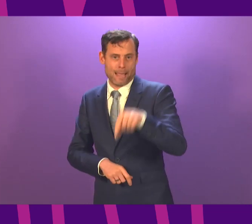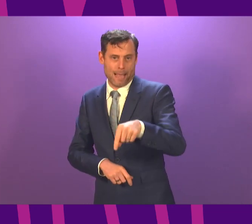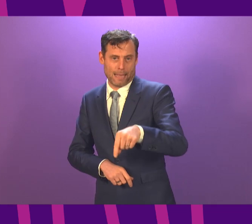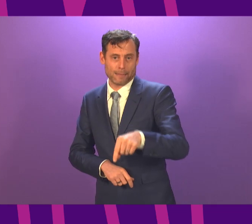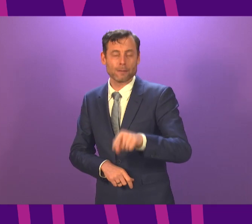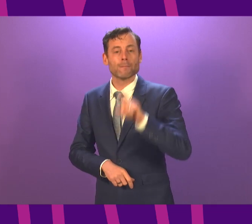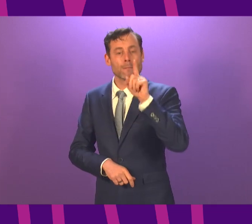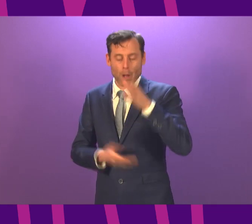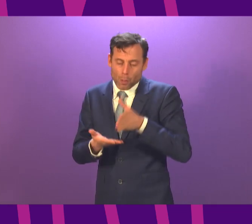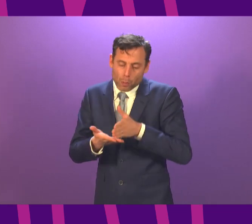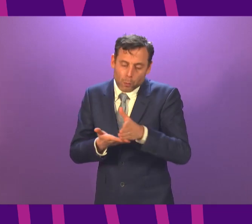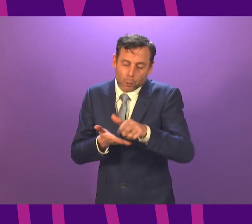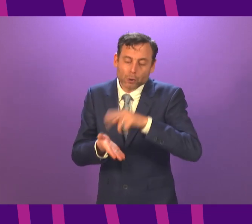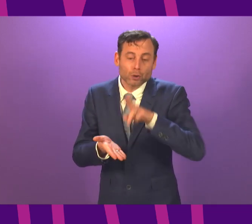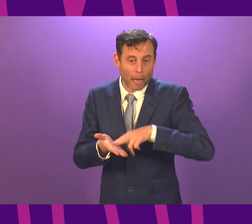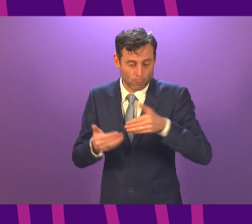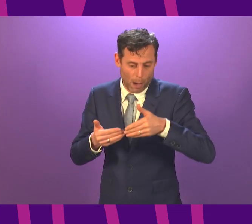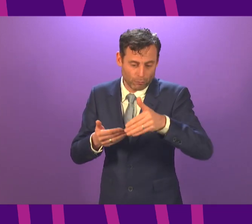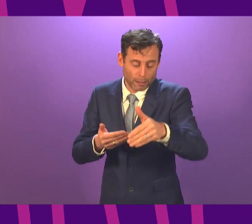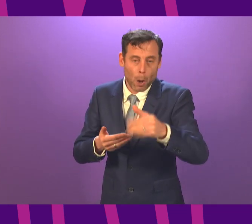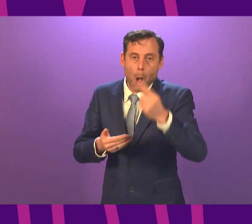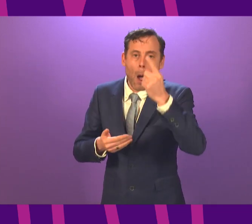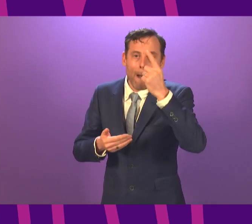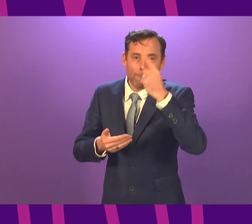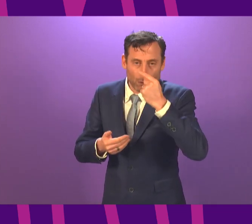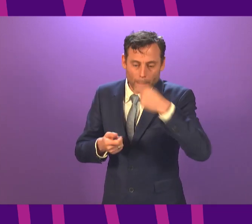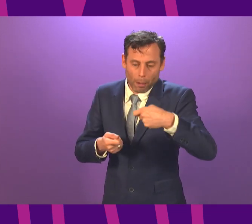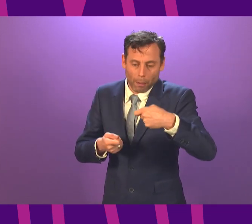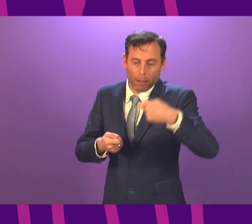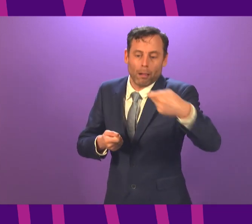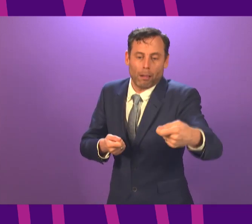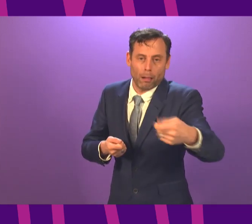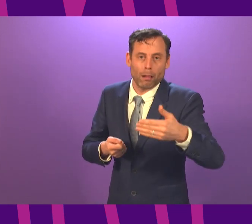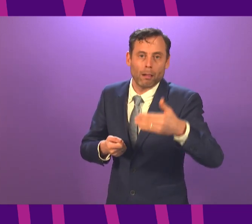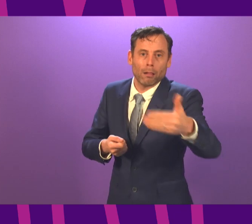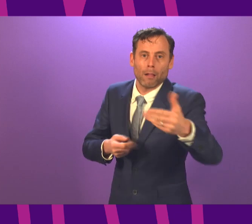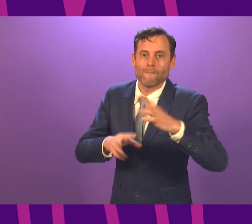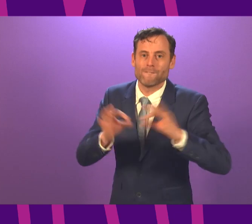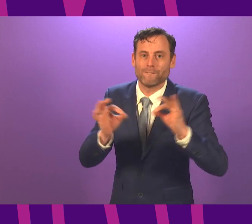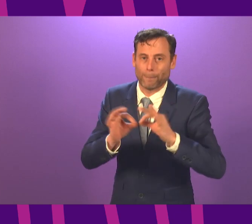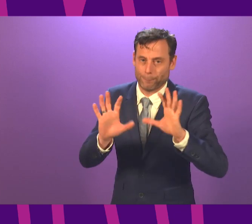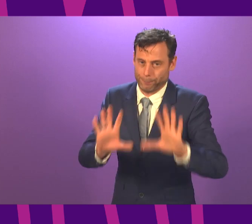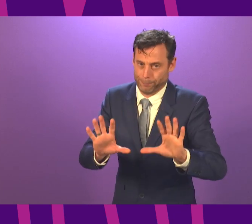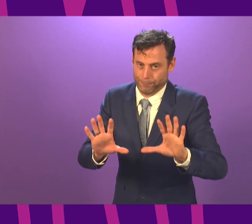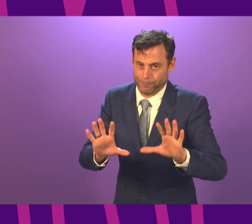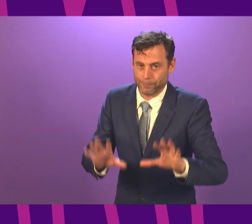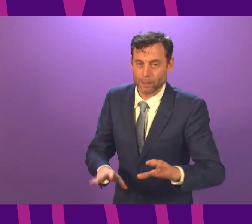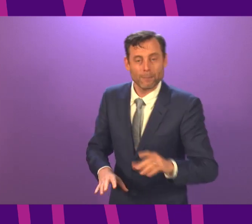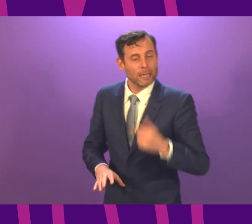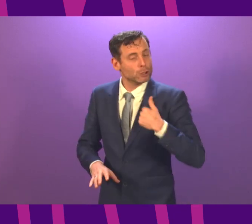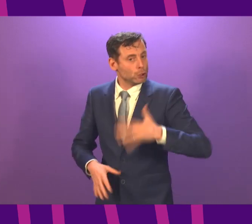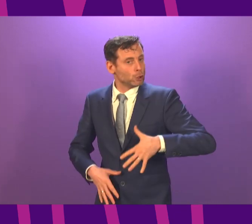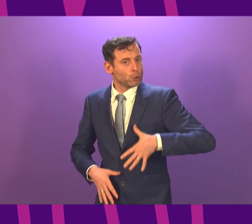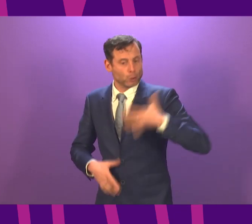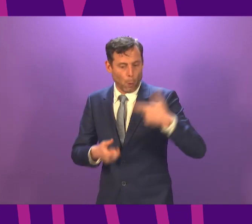stage rule out having to keep them in place longer, nor rule out making further changes. Nothing about the current situation is easy.